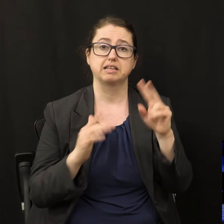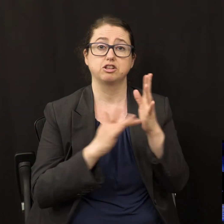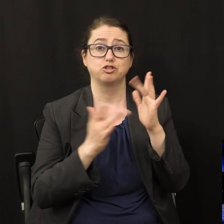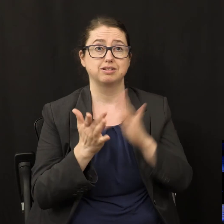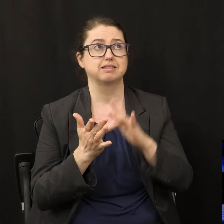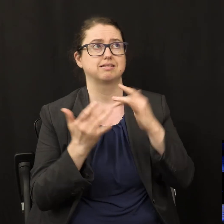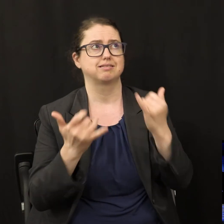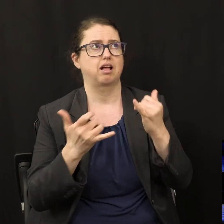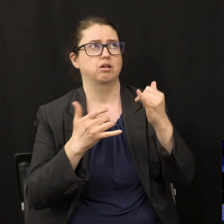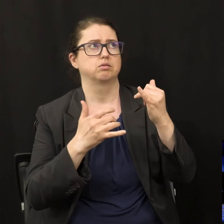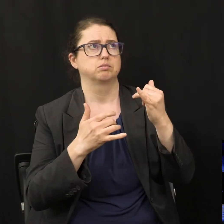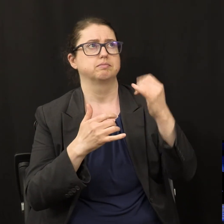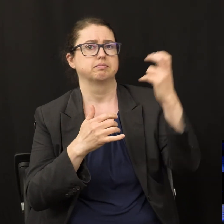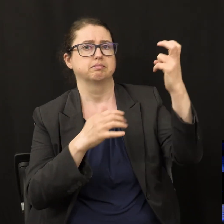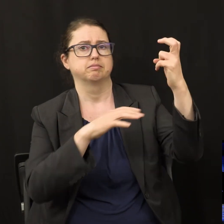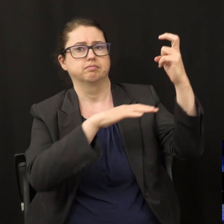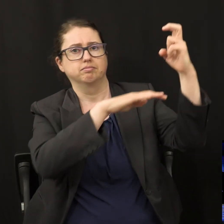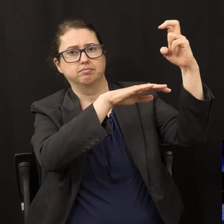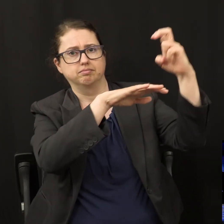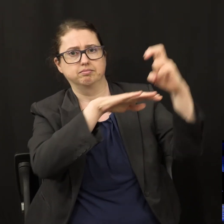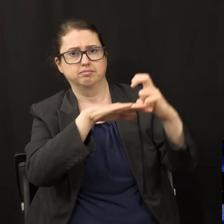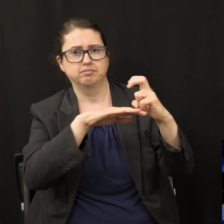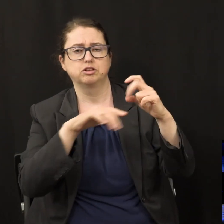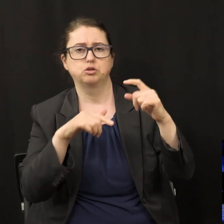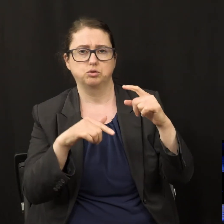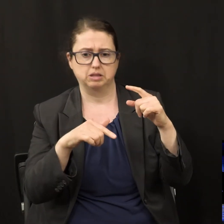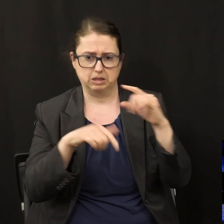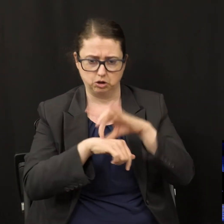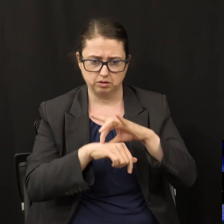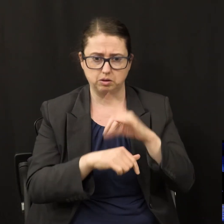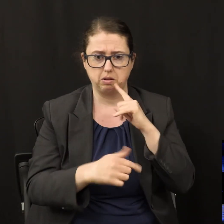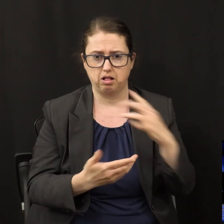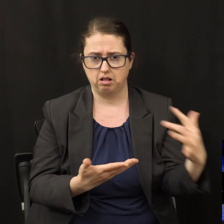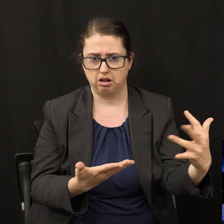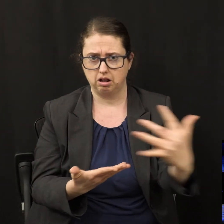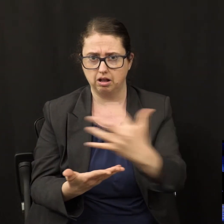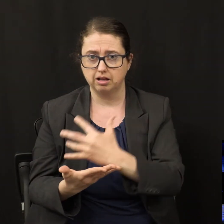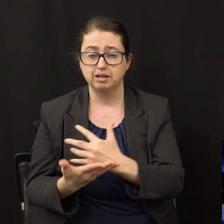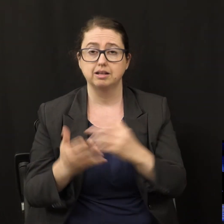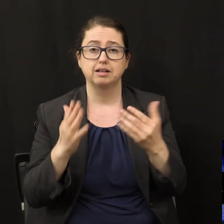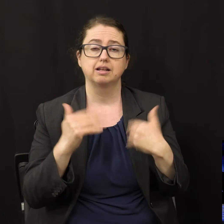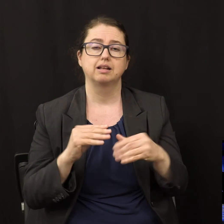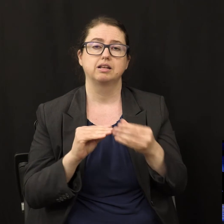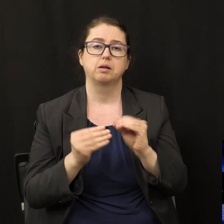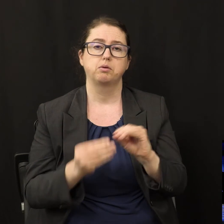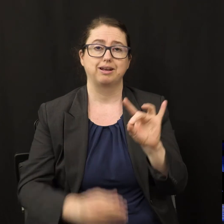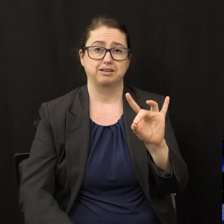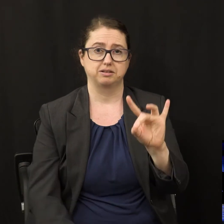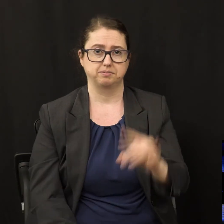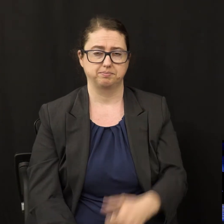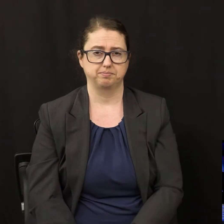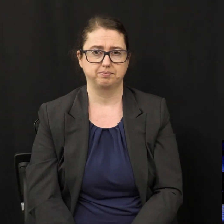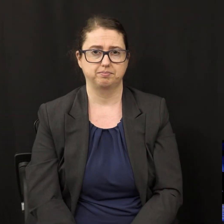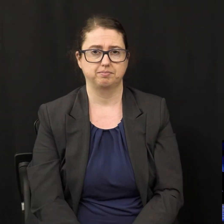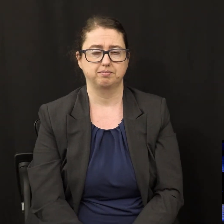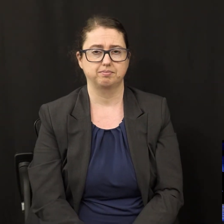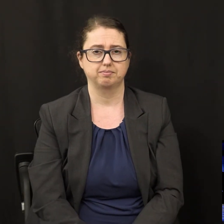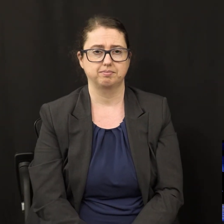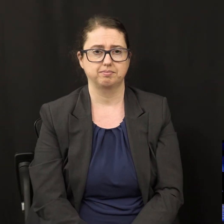the earth to harvest the earth. Amazing fact number eight. The message of the three